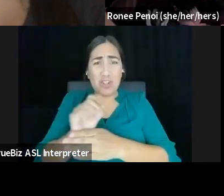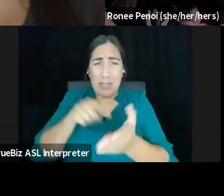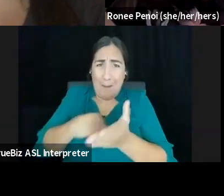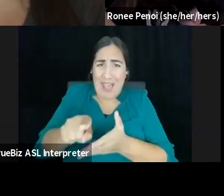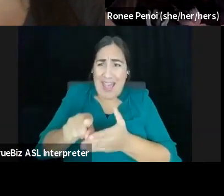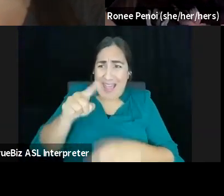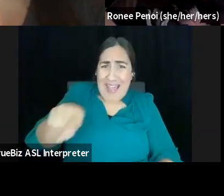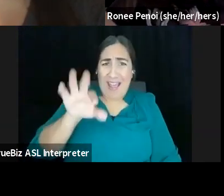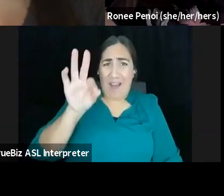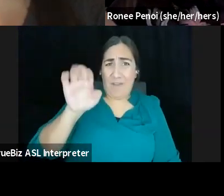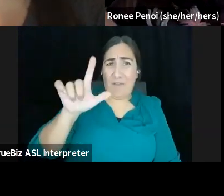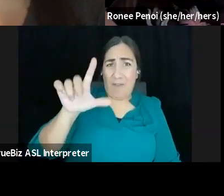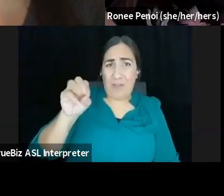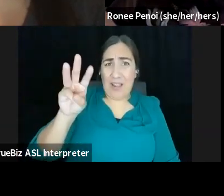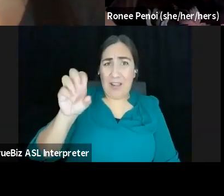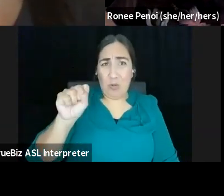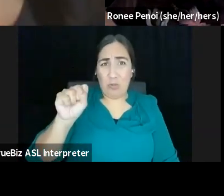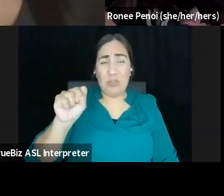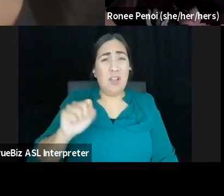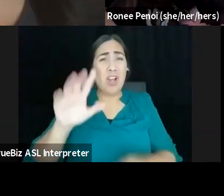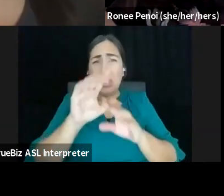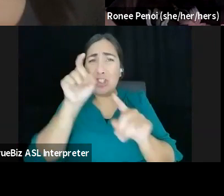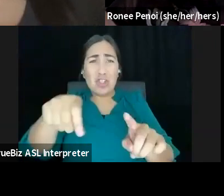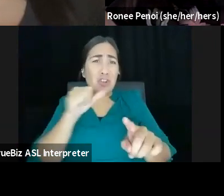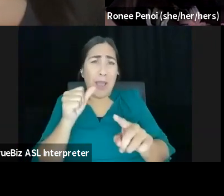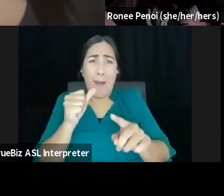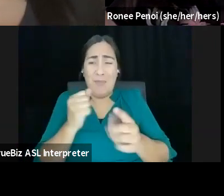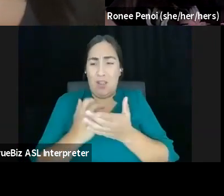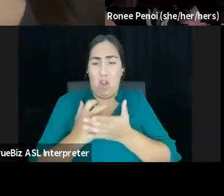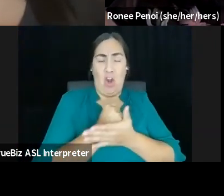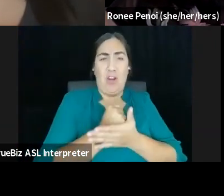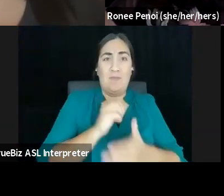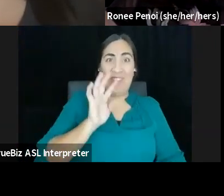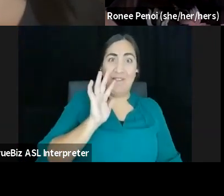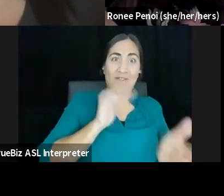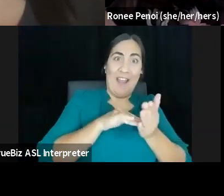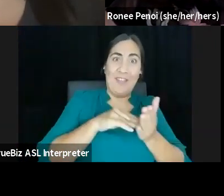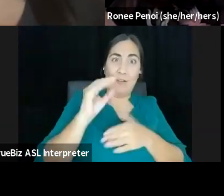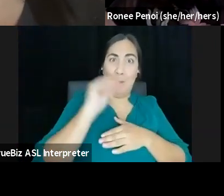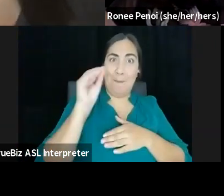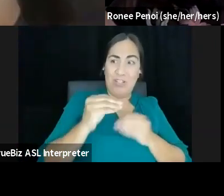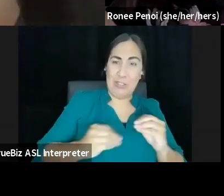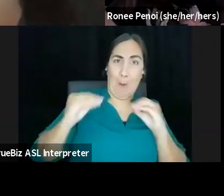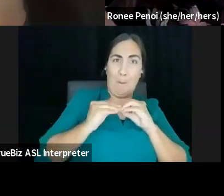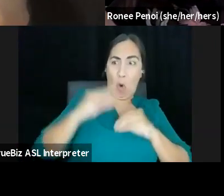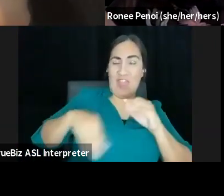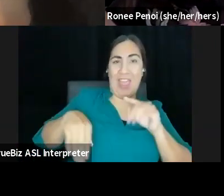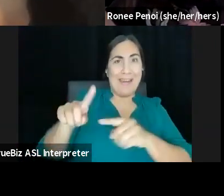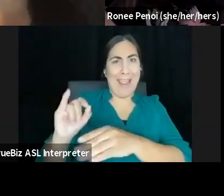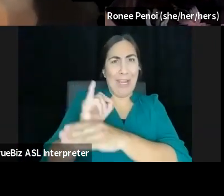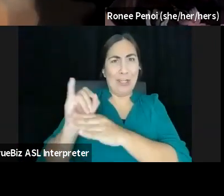5,000% more than the intern. I mean, that's there, I don't understand how we think that there can